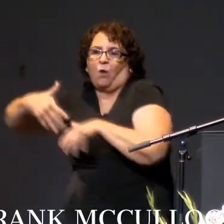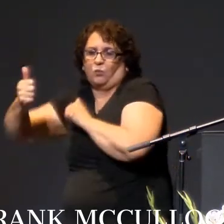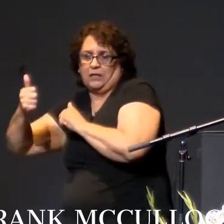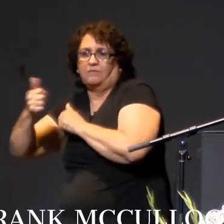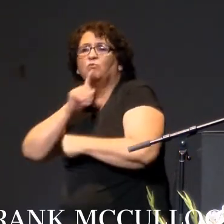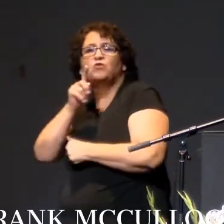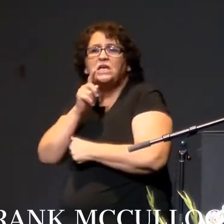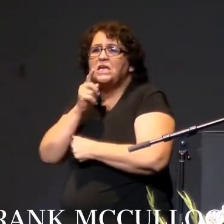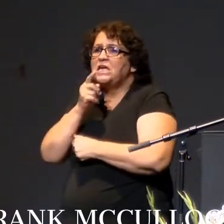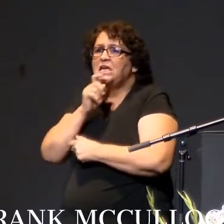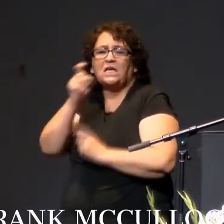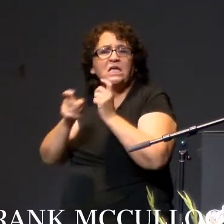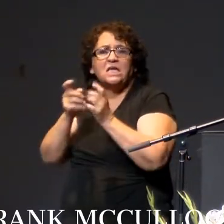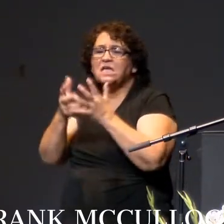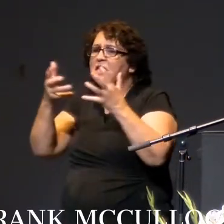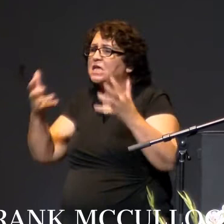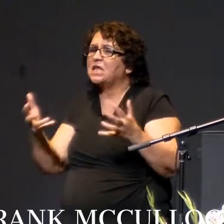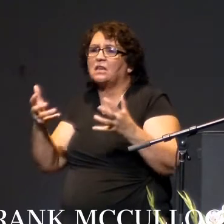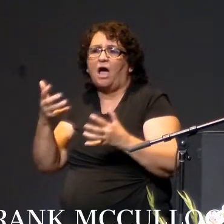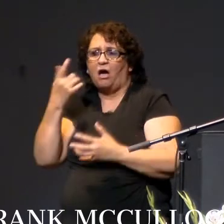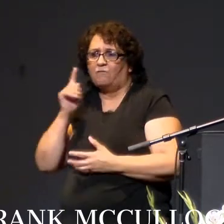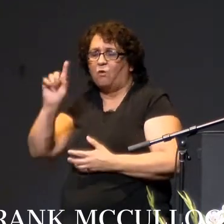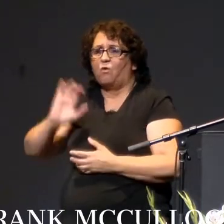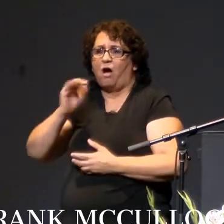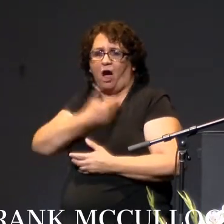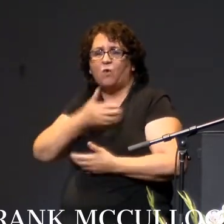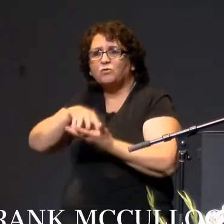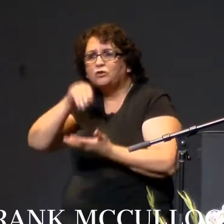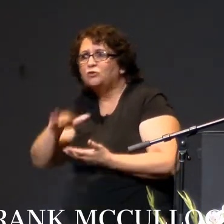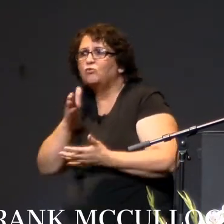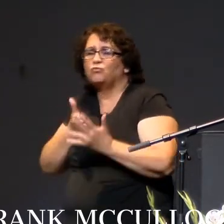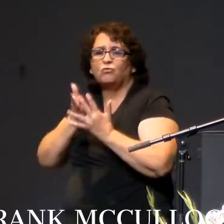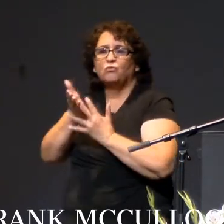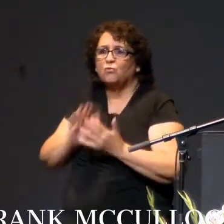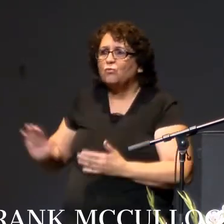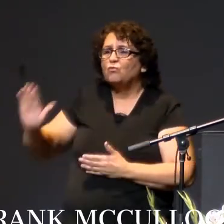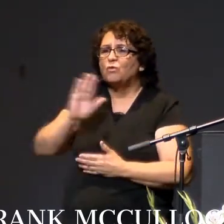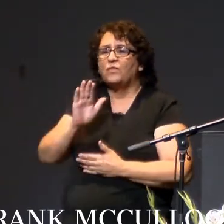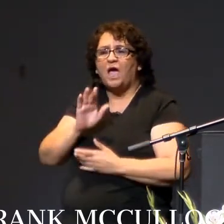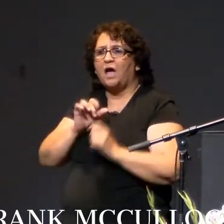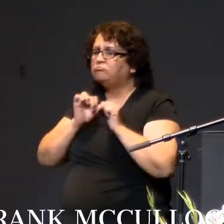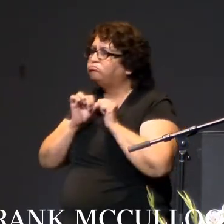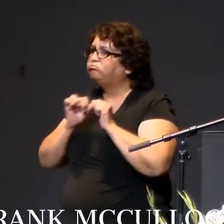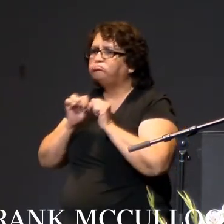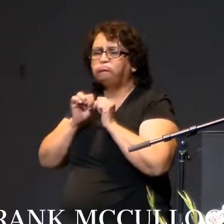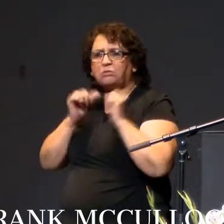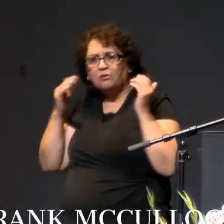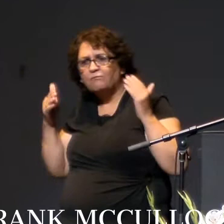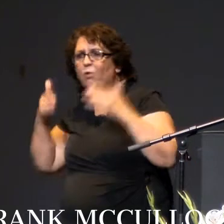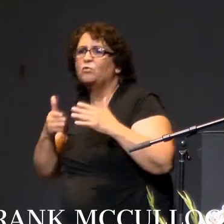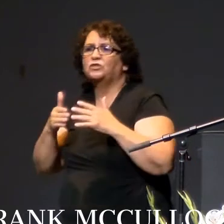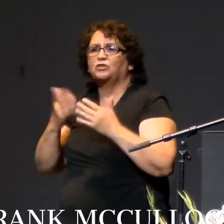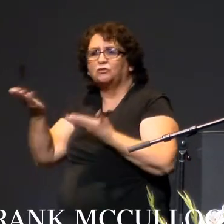to the lives of our students and to the community as a whole through their thoughtful and dedicated service. Thank you to Bonnie Smith,